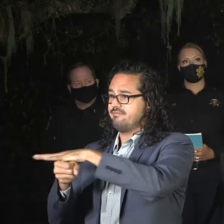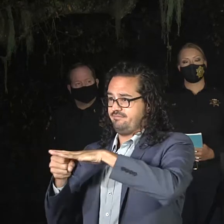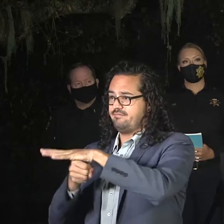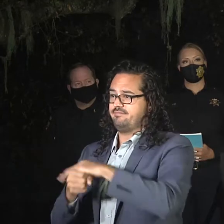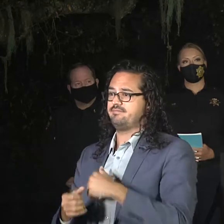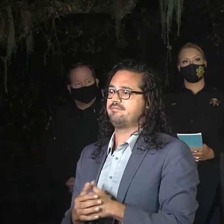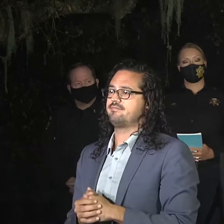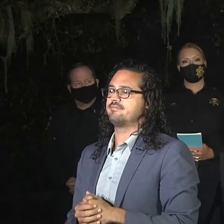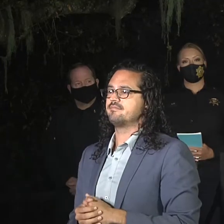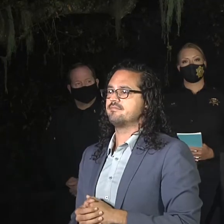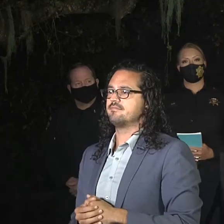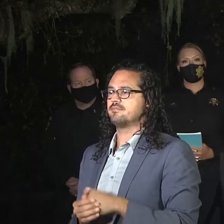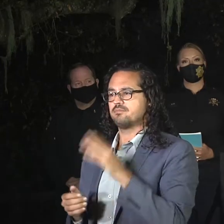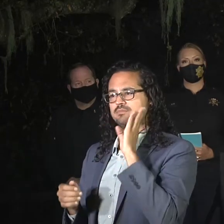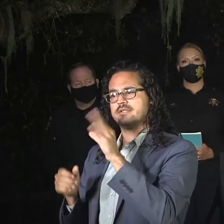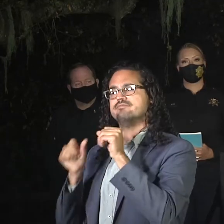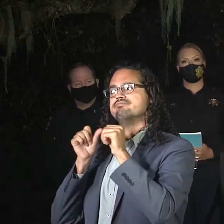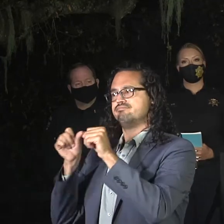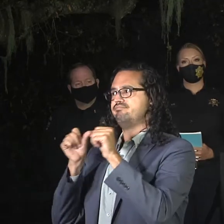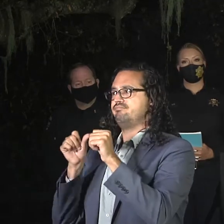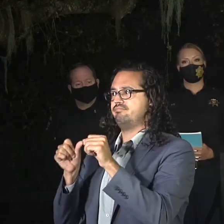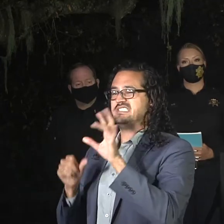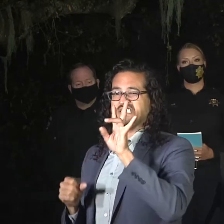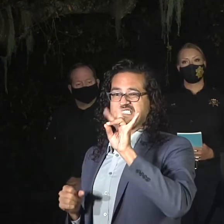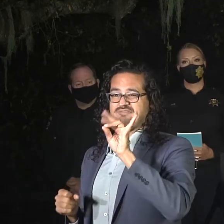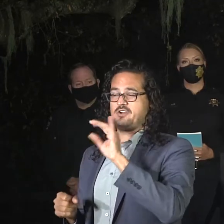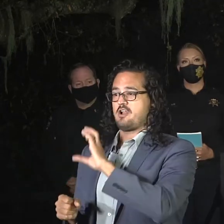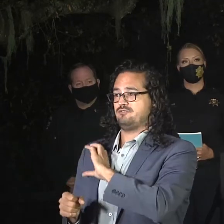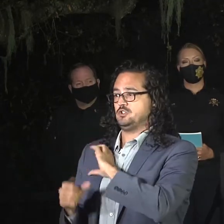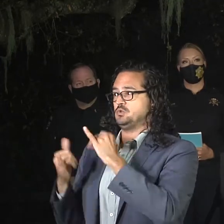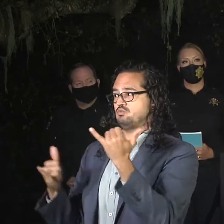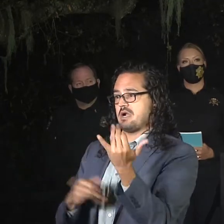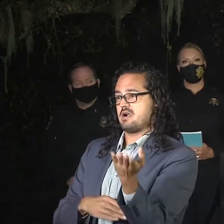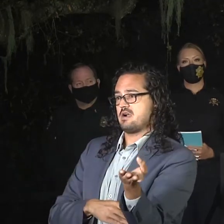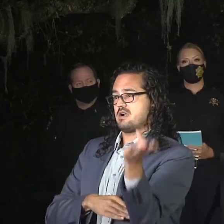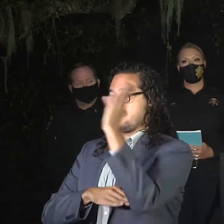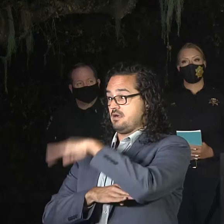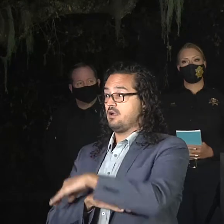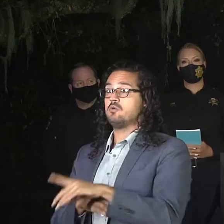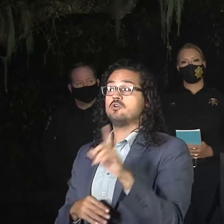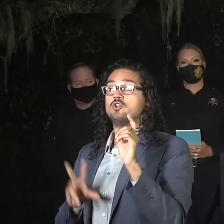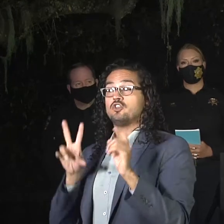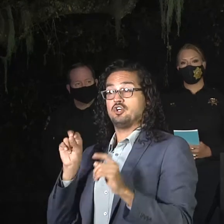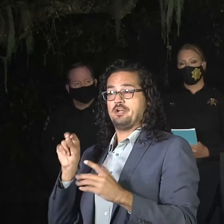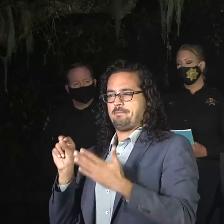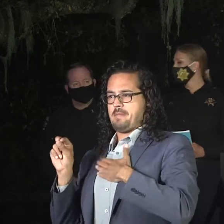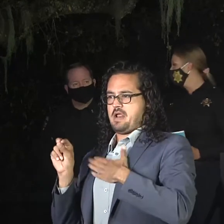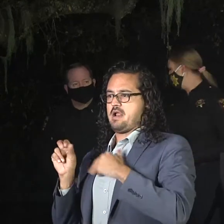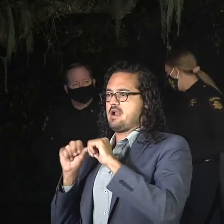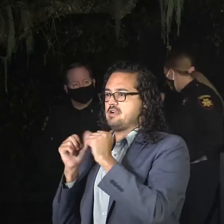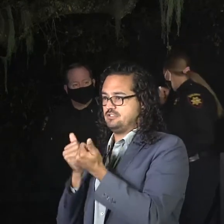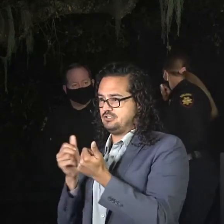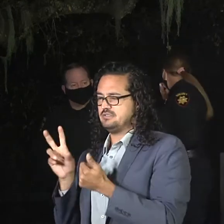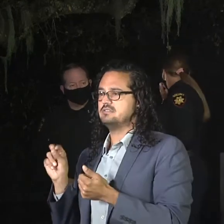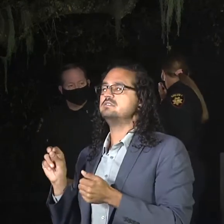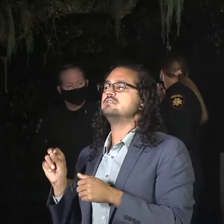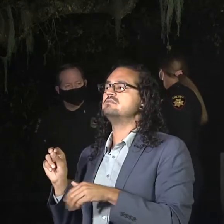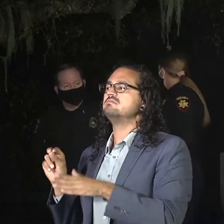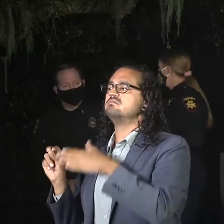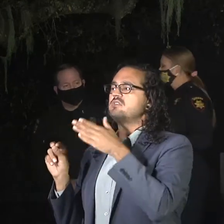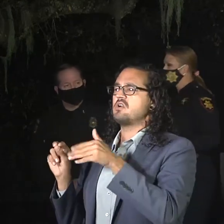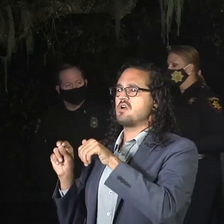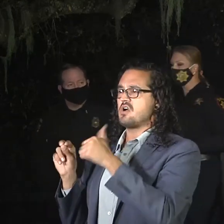70 deputies and officers, 30 from our agency, 20 from inside the county, with our allied partners here from different agencies